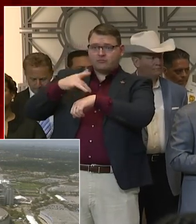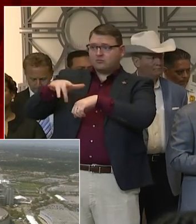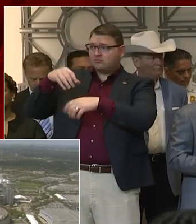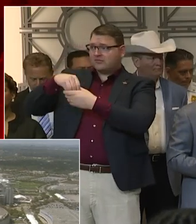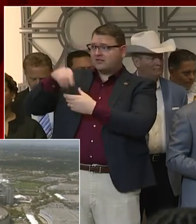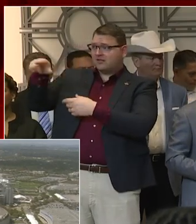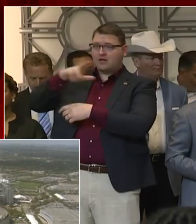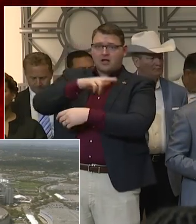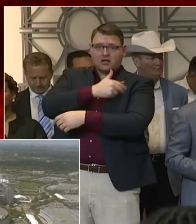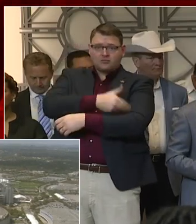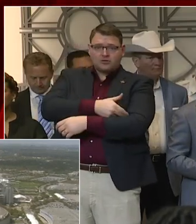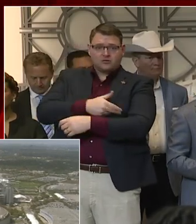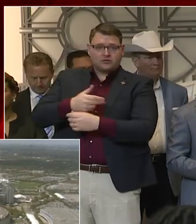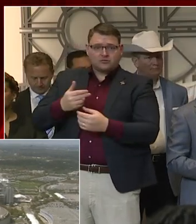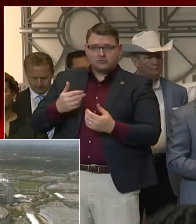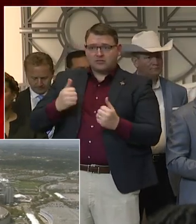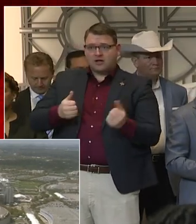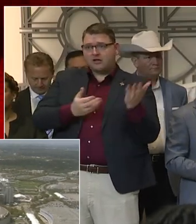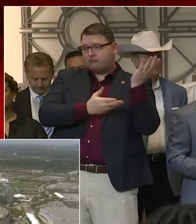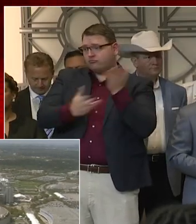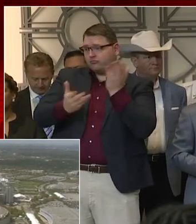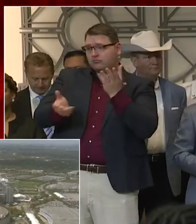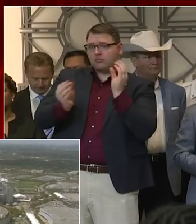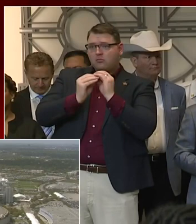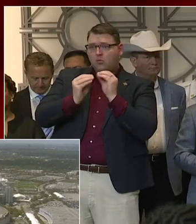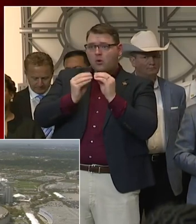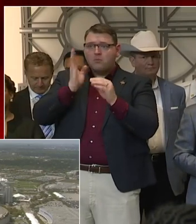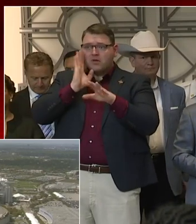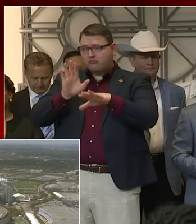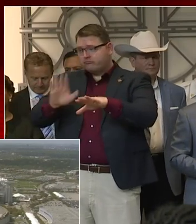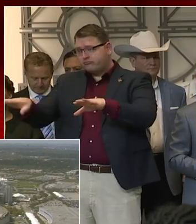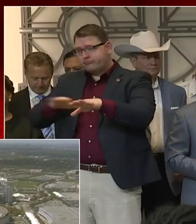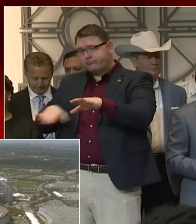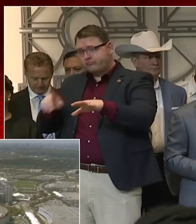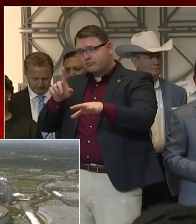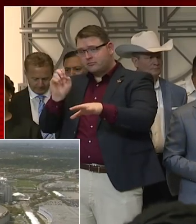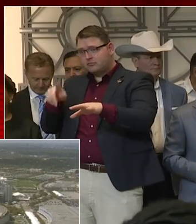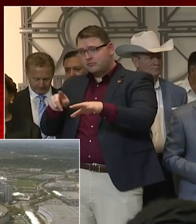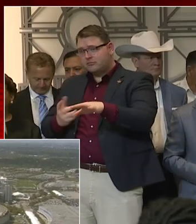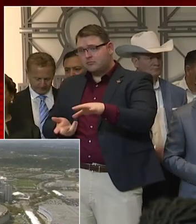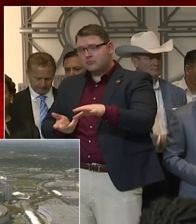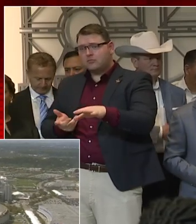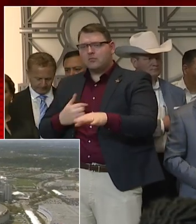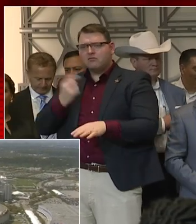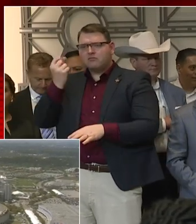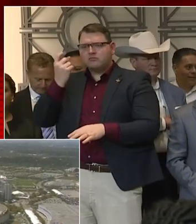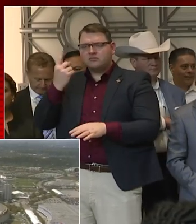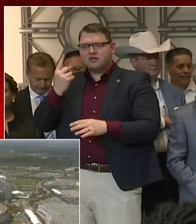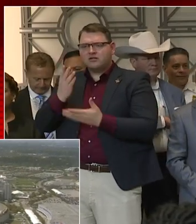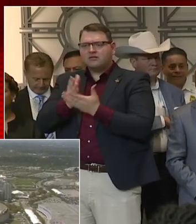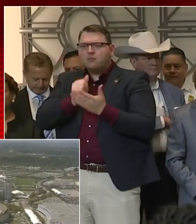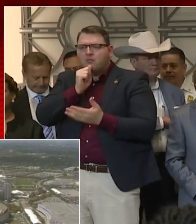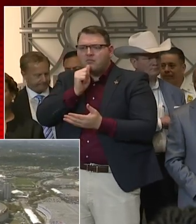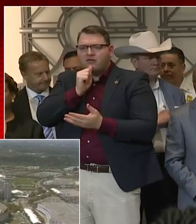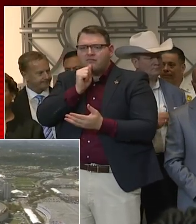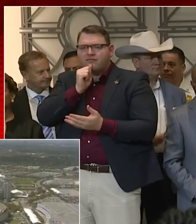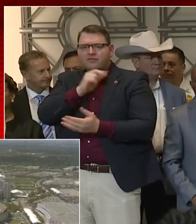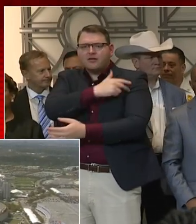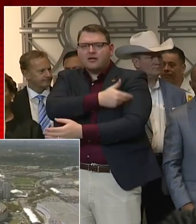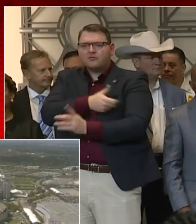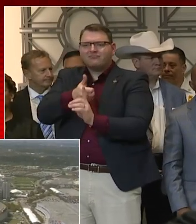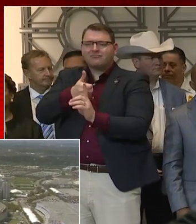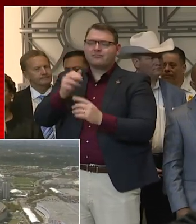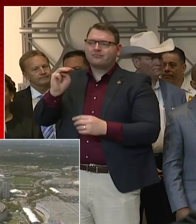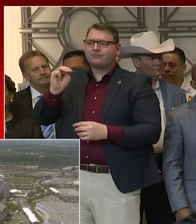Are you guys looking at adding additional beds? Yes, and I understand also, not to just put it all together, but some of the private hospitals, like methods, and